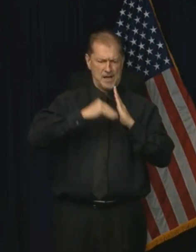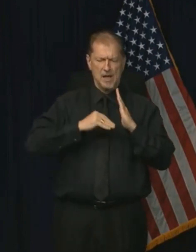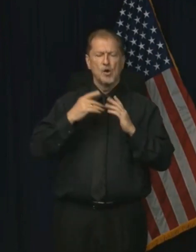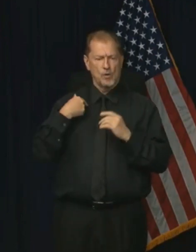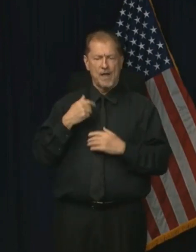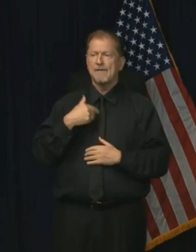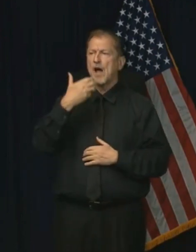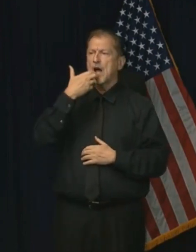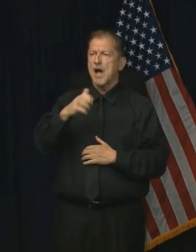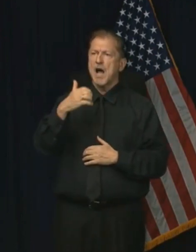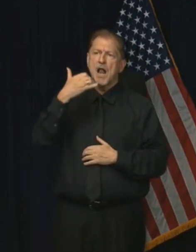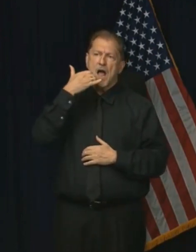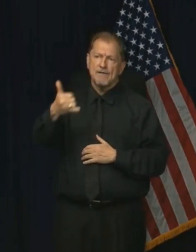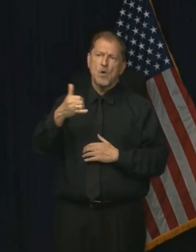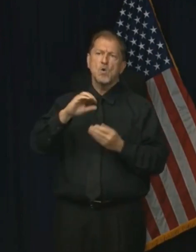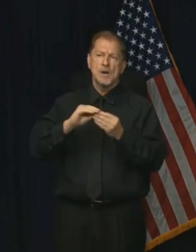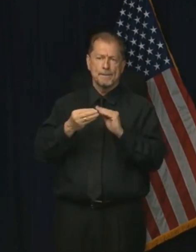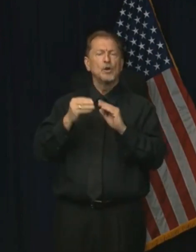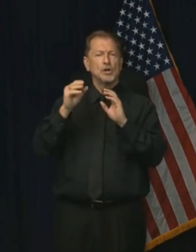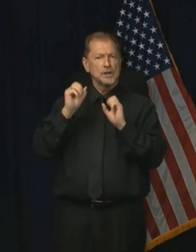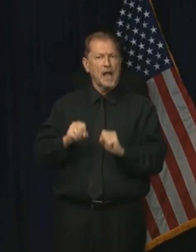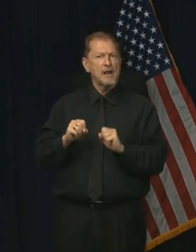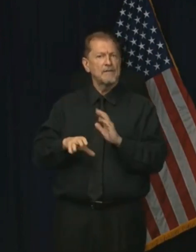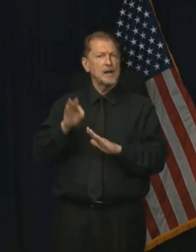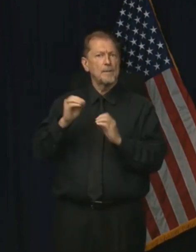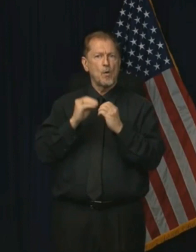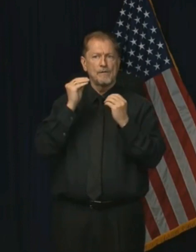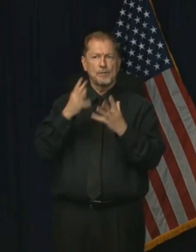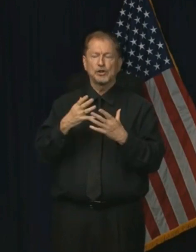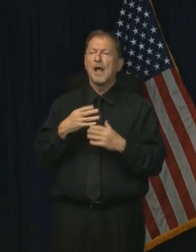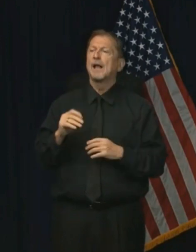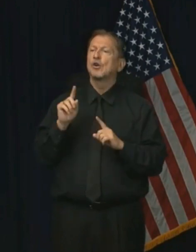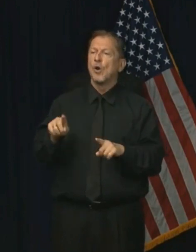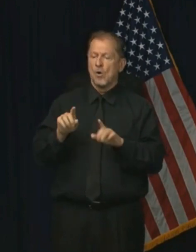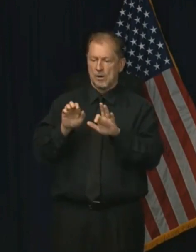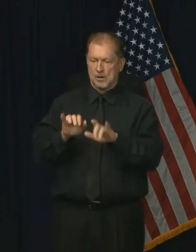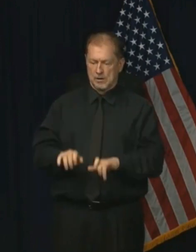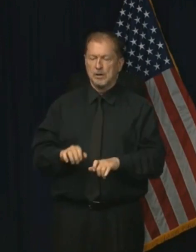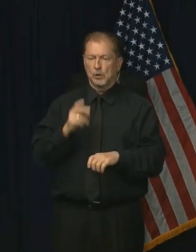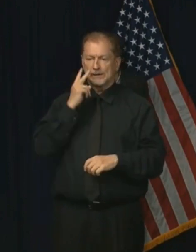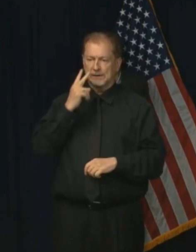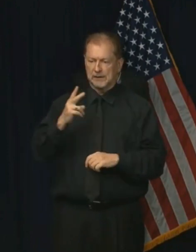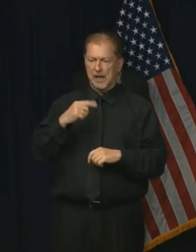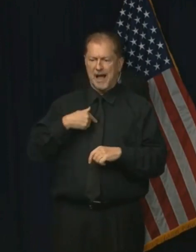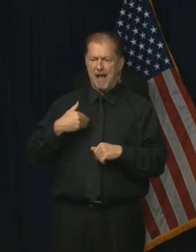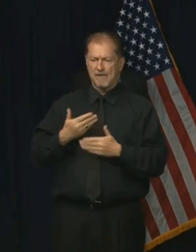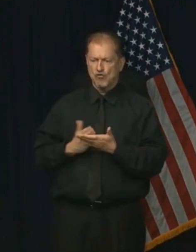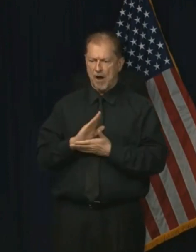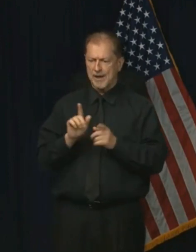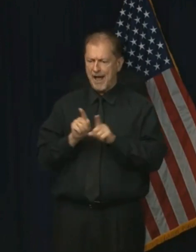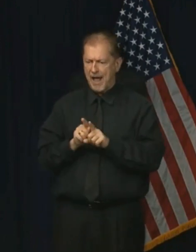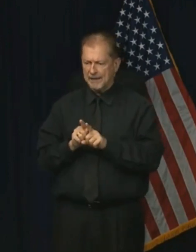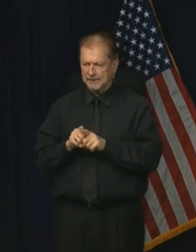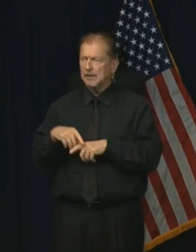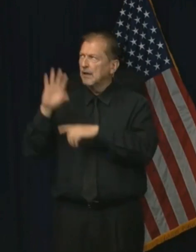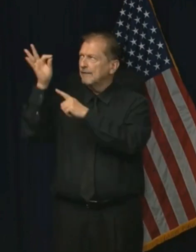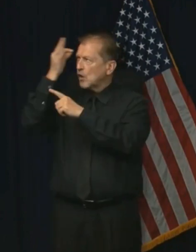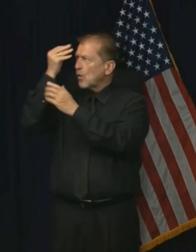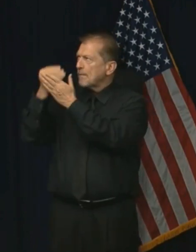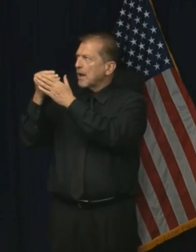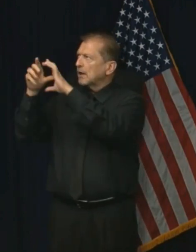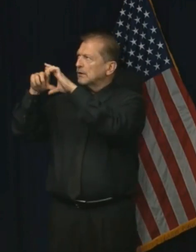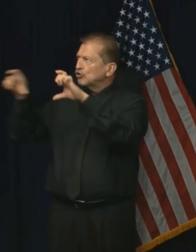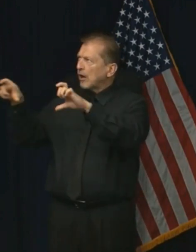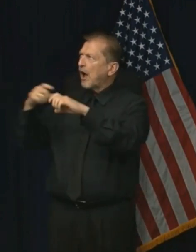hotline that people can call. I do suggest that people go online and look at what their rights are based upon that federal stimulus